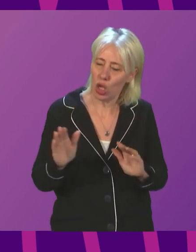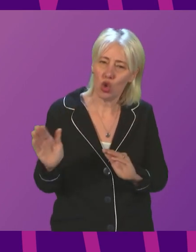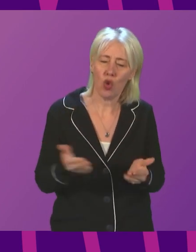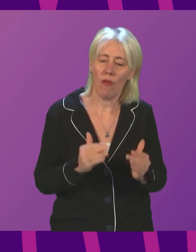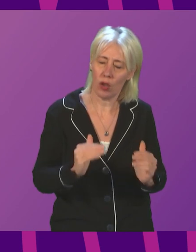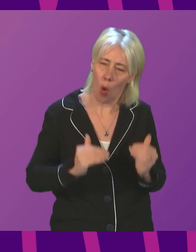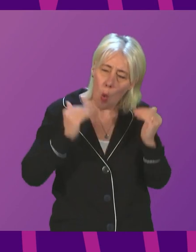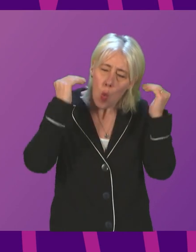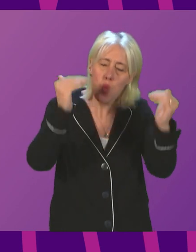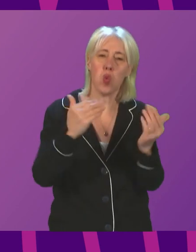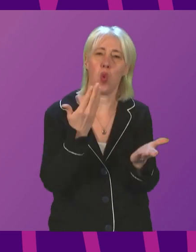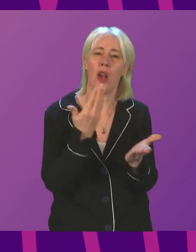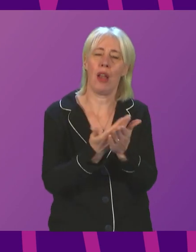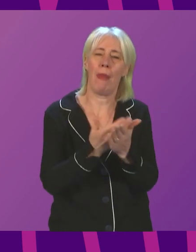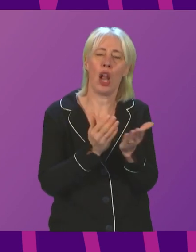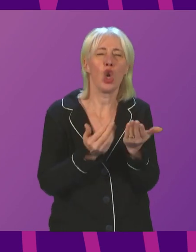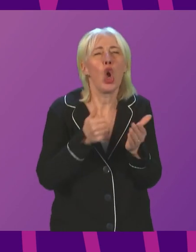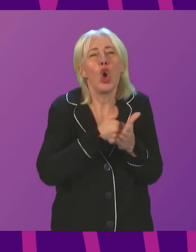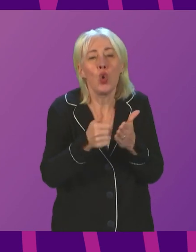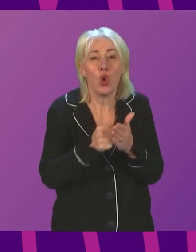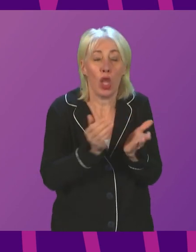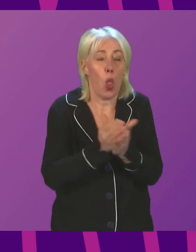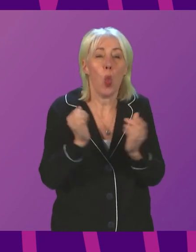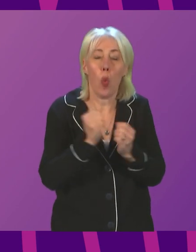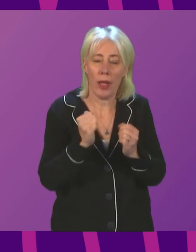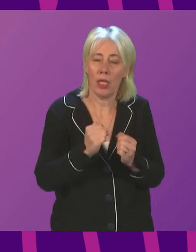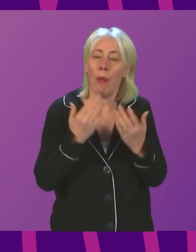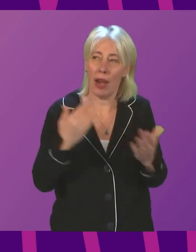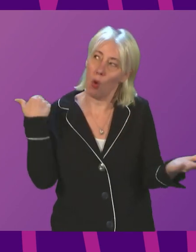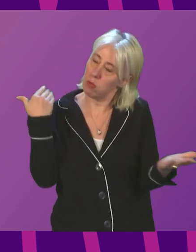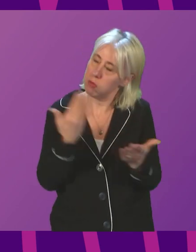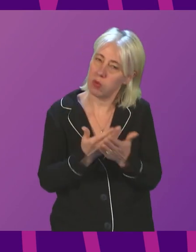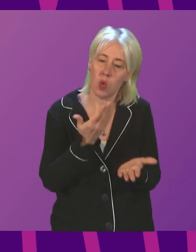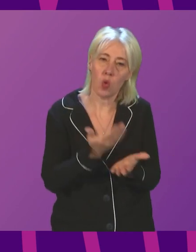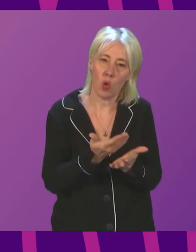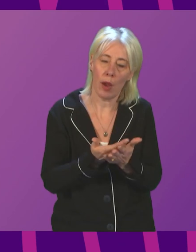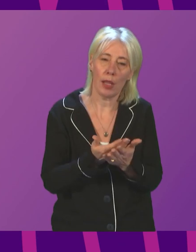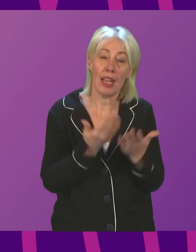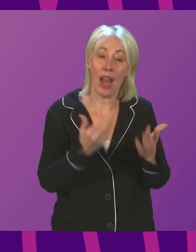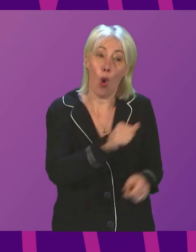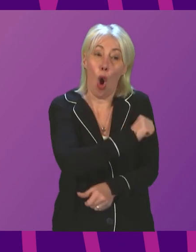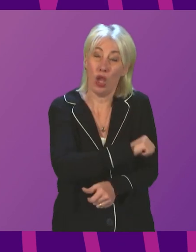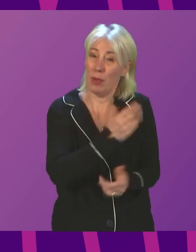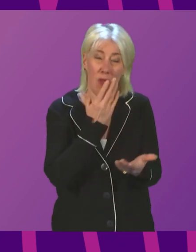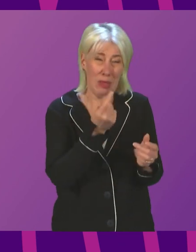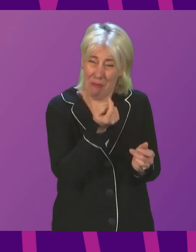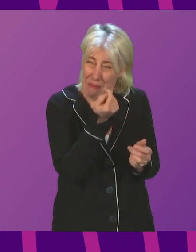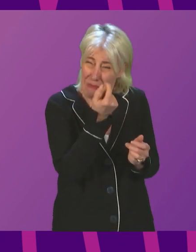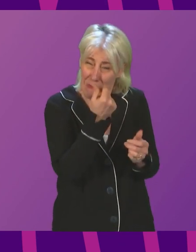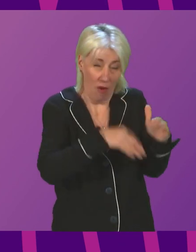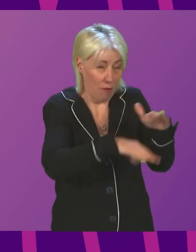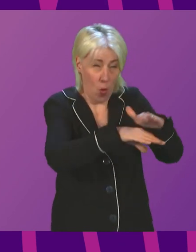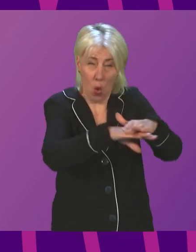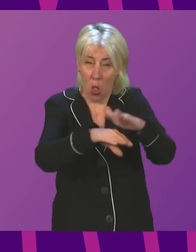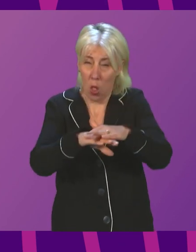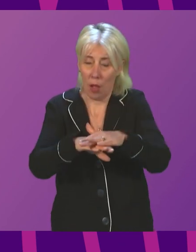usually only experienced in winter. Across the country, hospitals are at or close to capacity. The